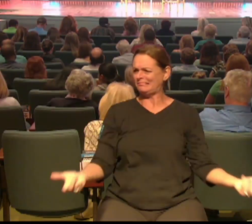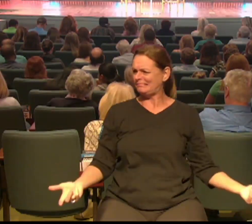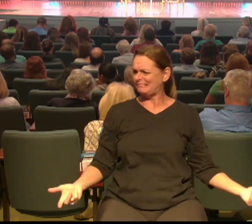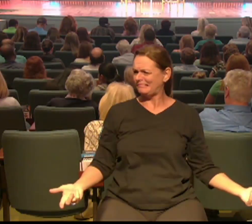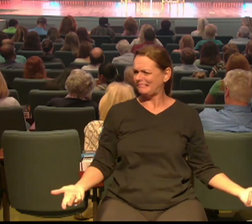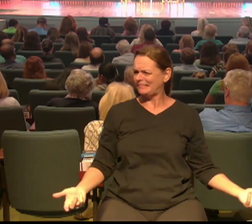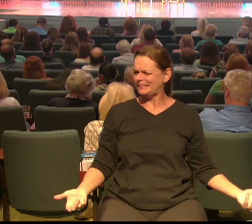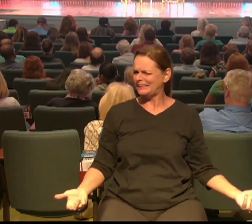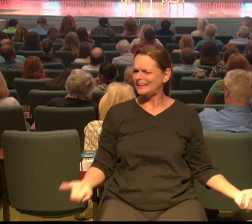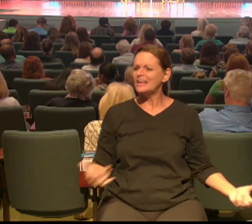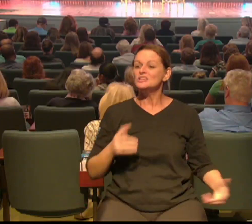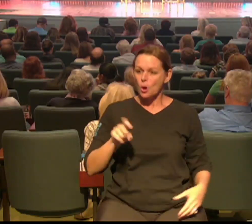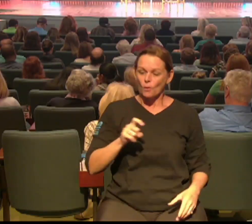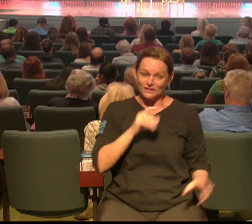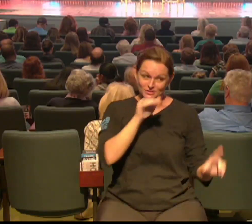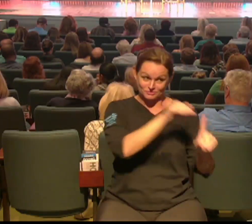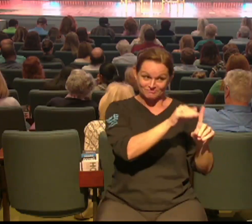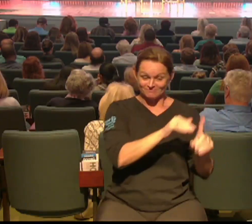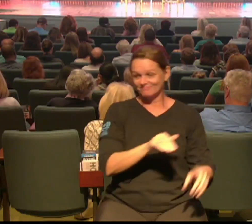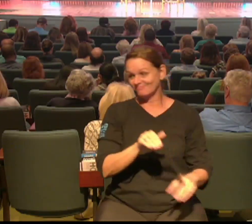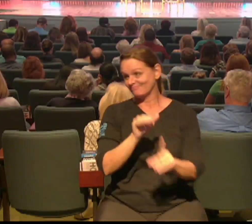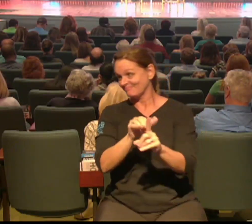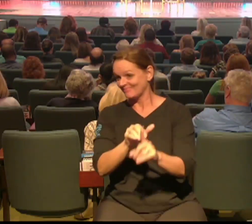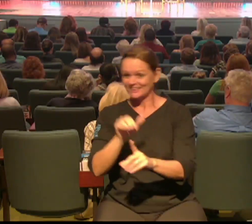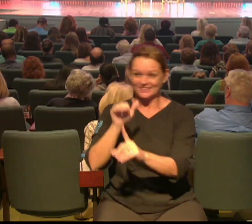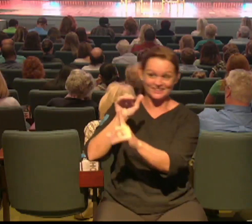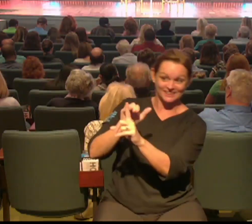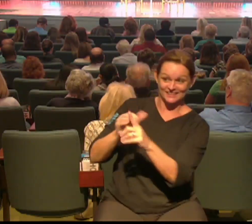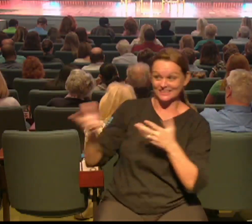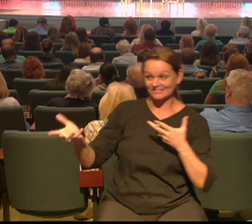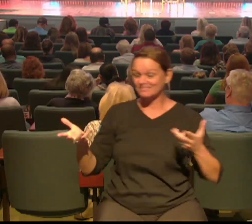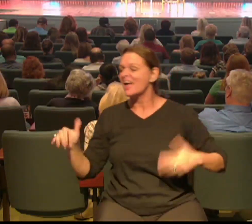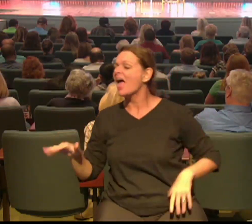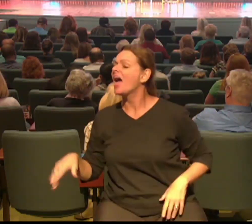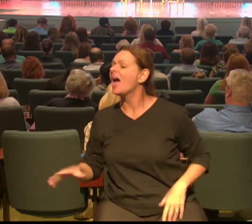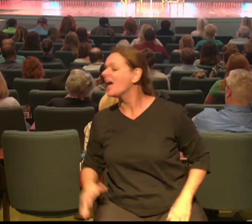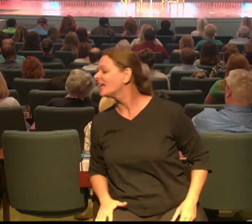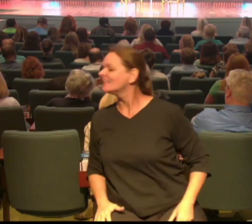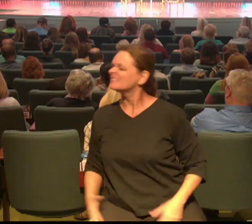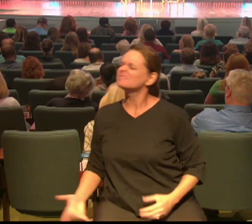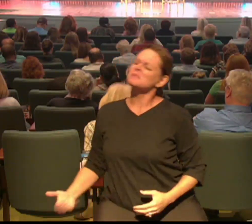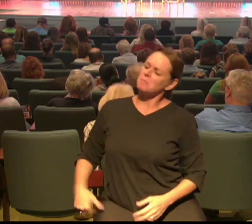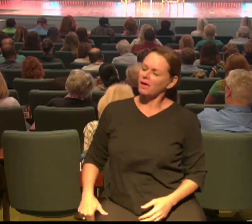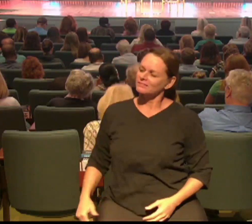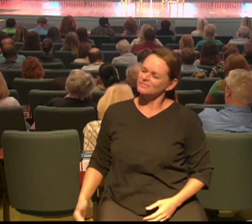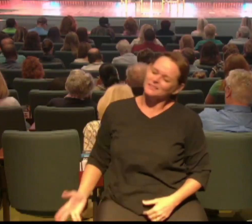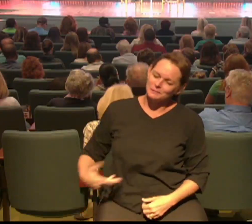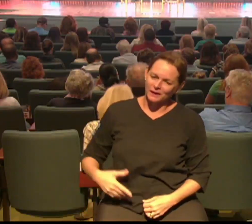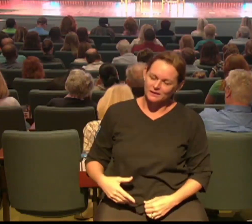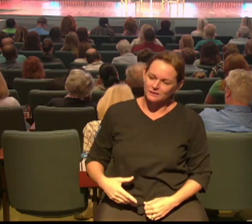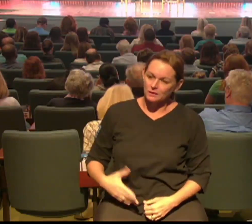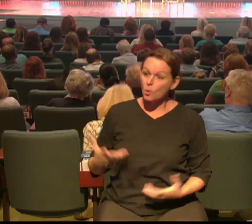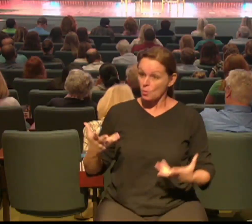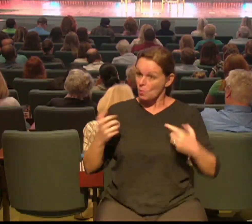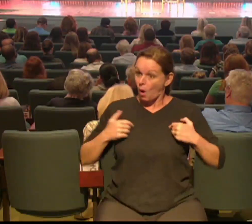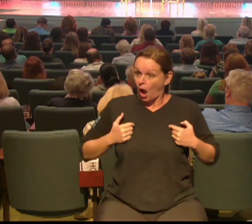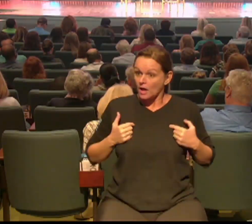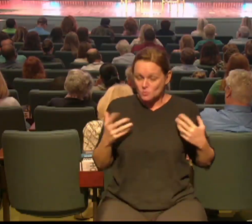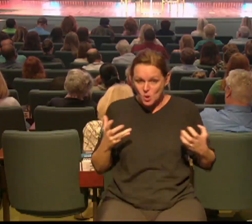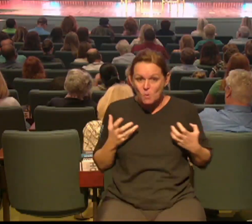called to fish. Now we know this to be true and I think most of us even say we want to tell other people about Jesus right? We want to follow and